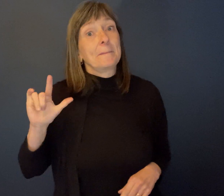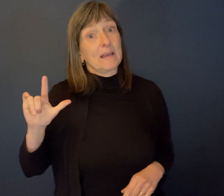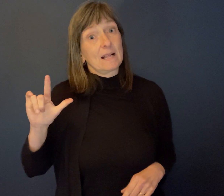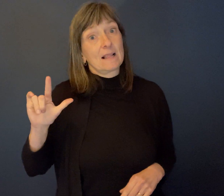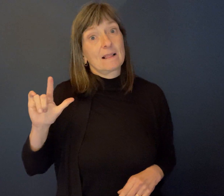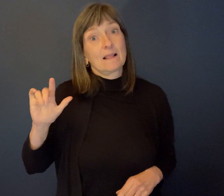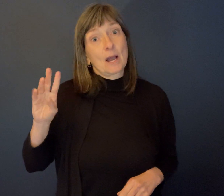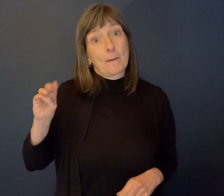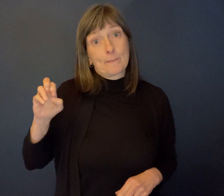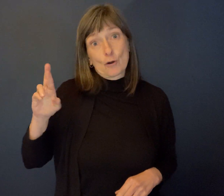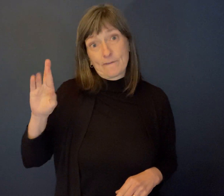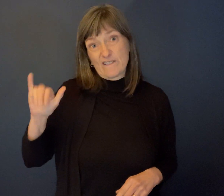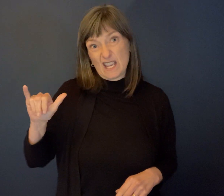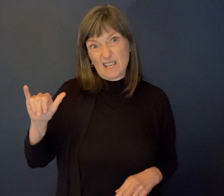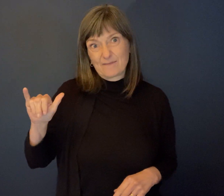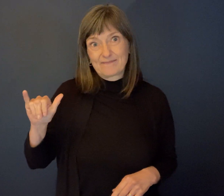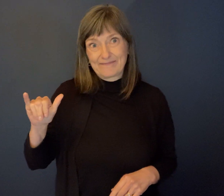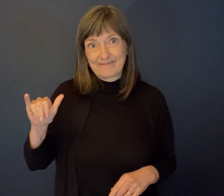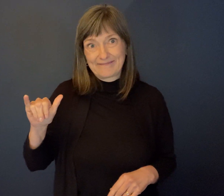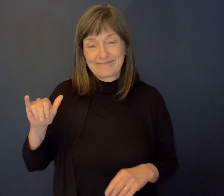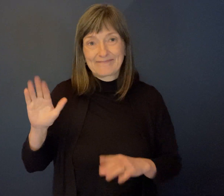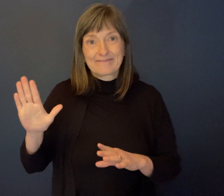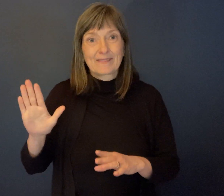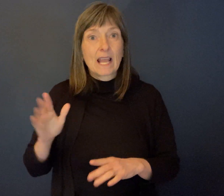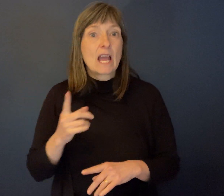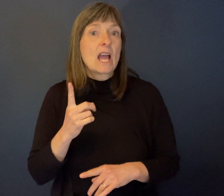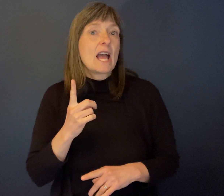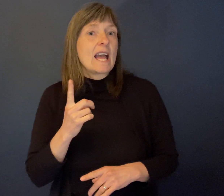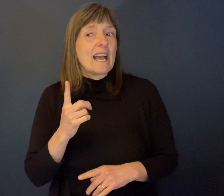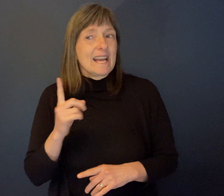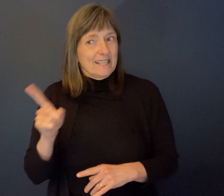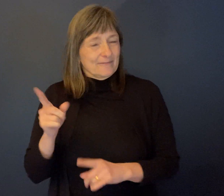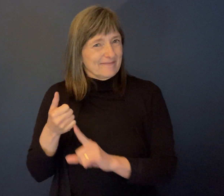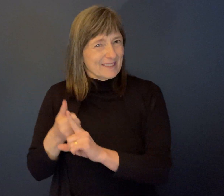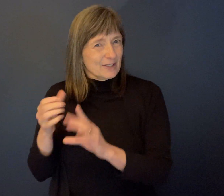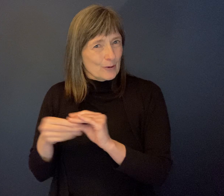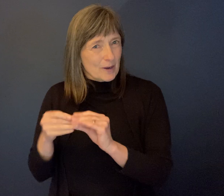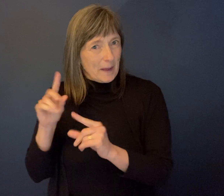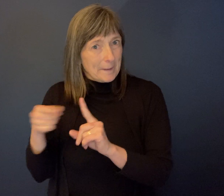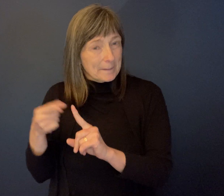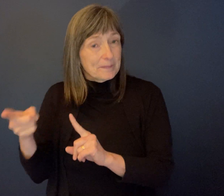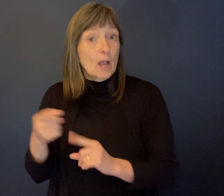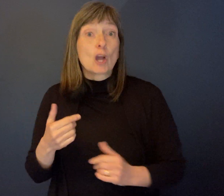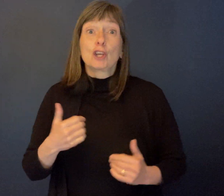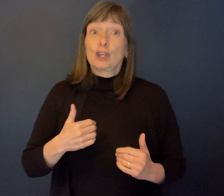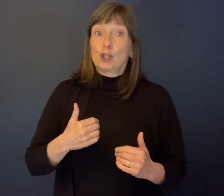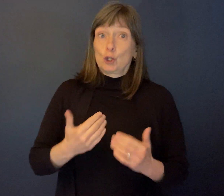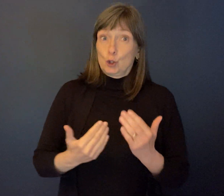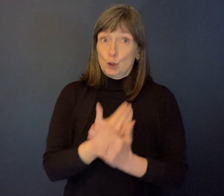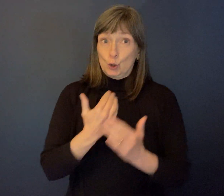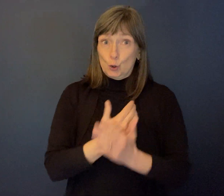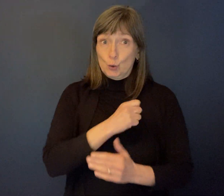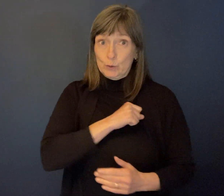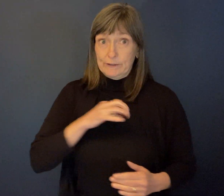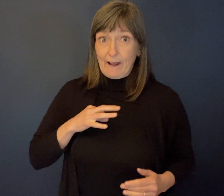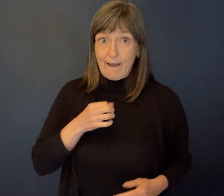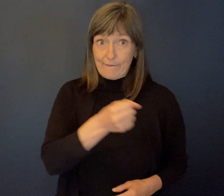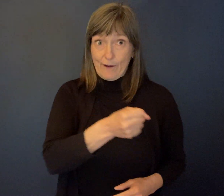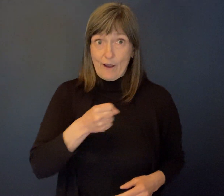conversation. But there was a young intern who had come to work at the Sunshine Camp. And she was very nervous. And Bill was